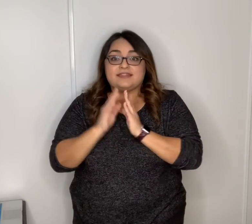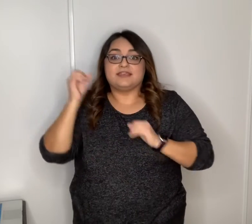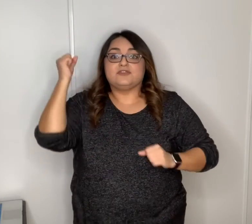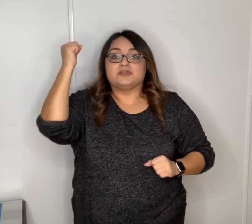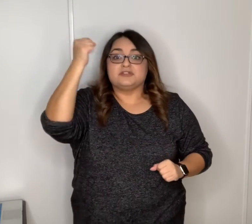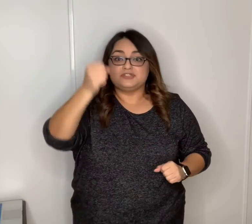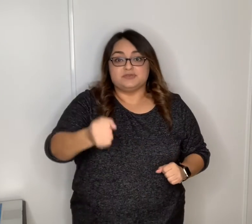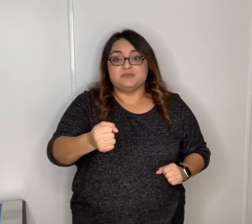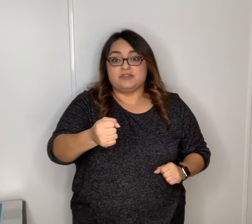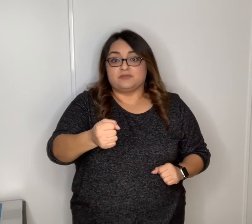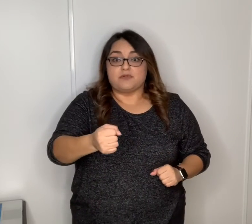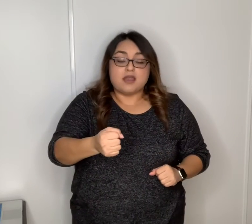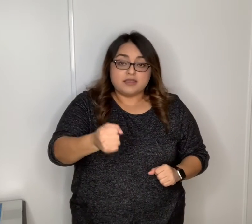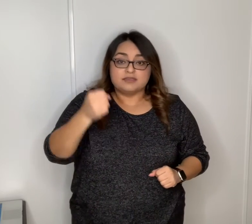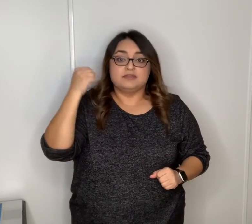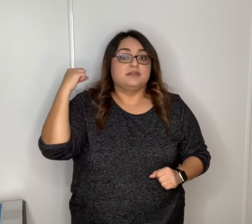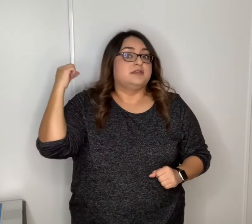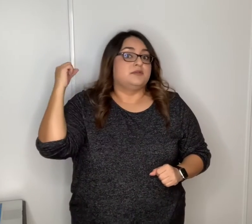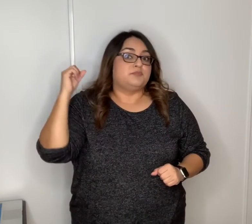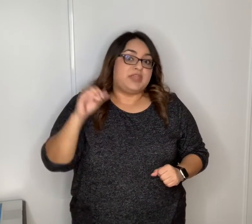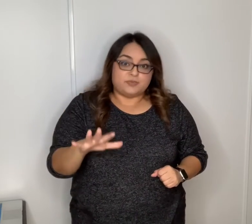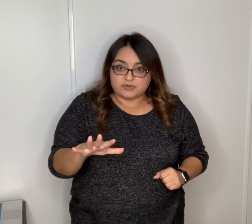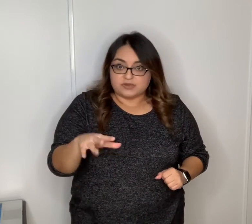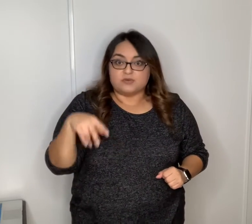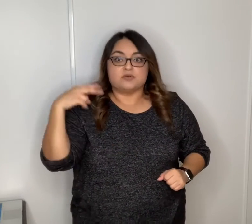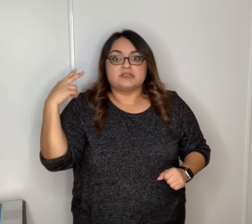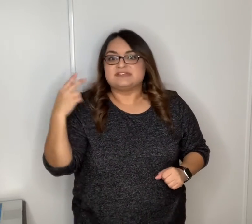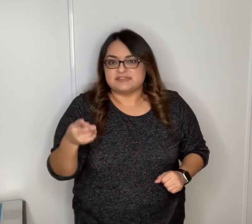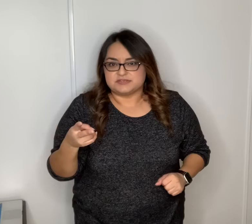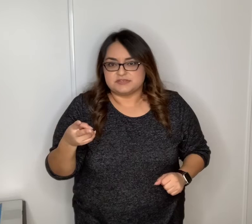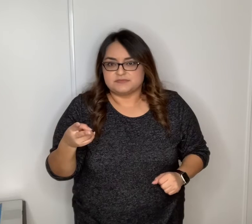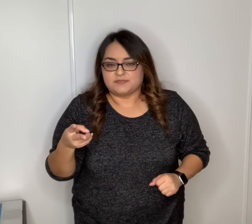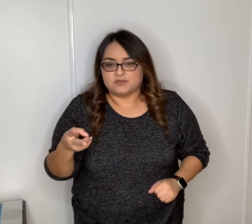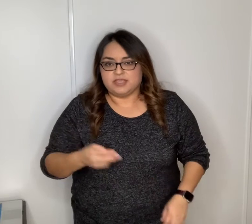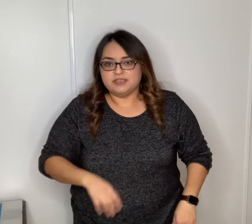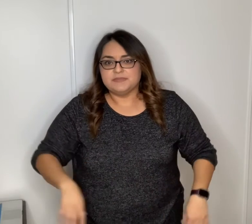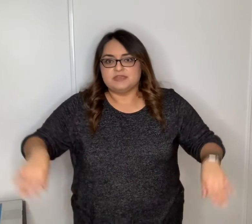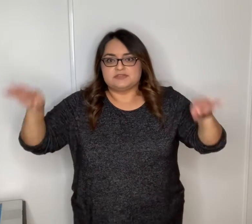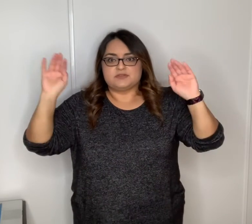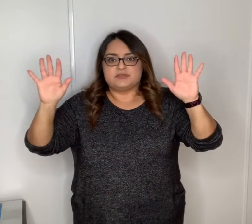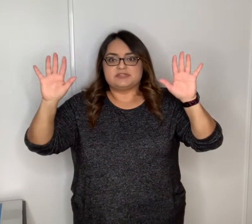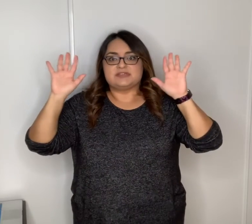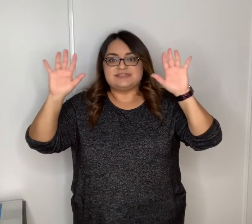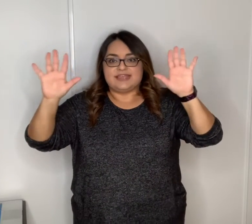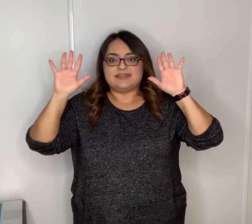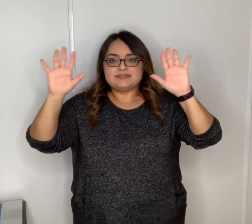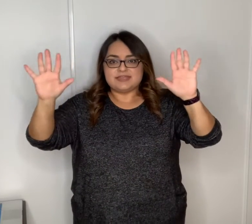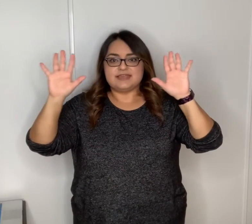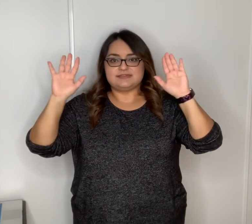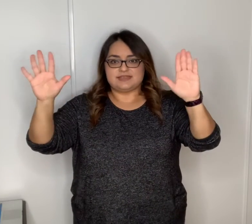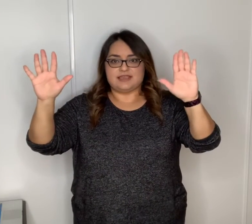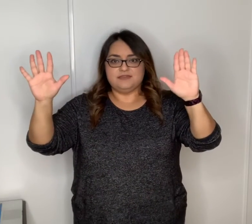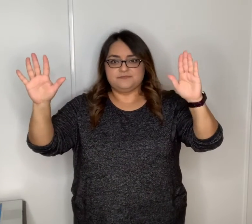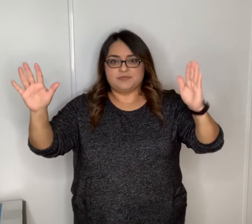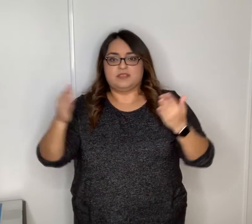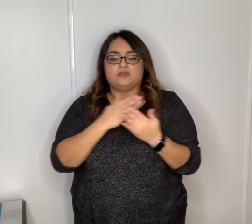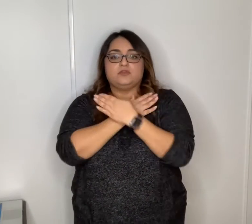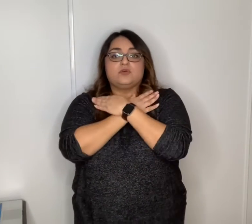the end you're going to do either rock paper or scissors okay so the words are se se se se no